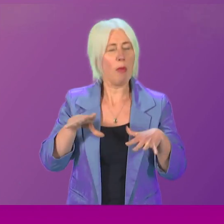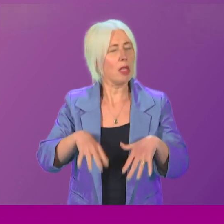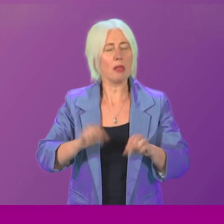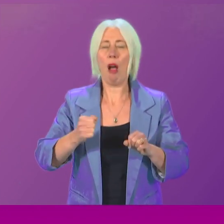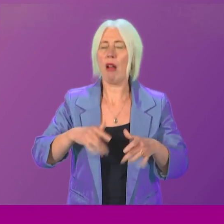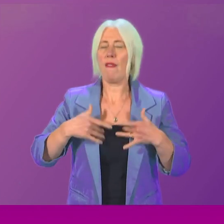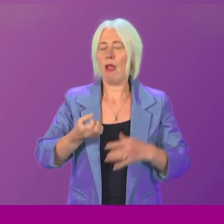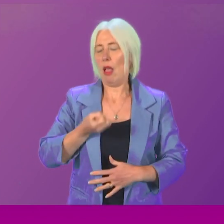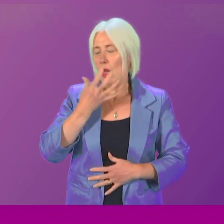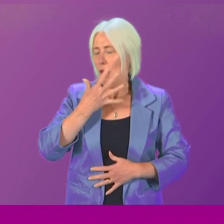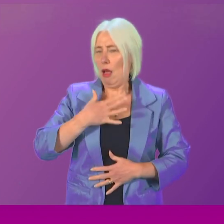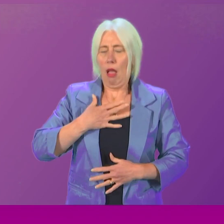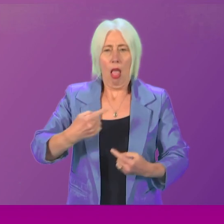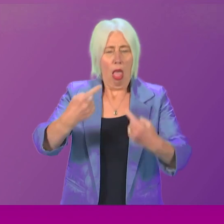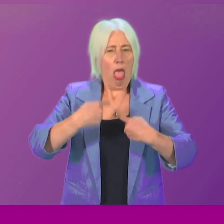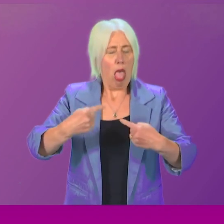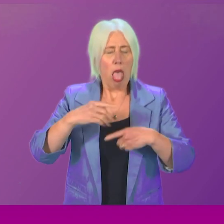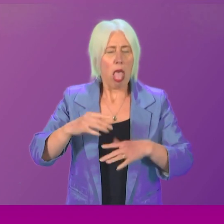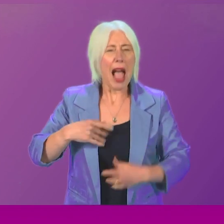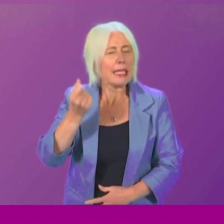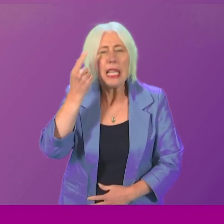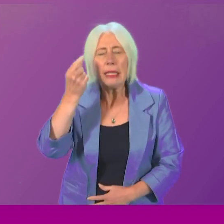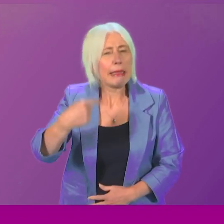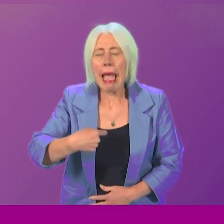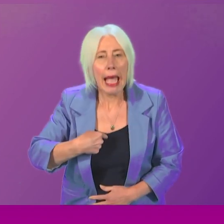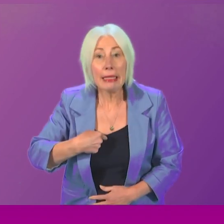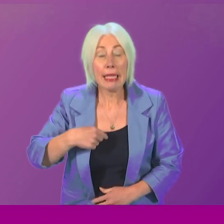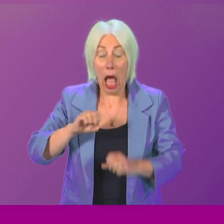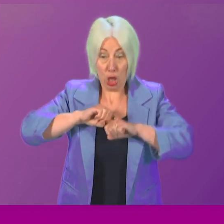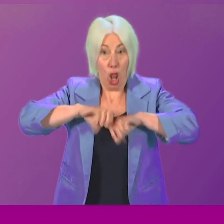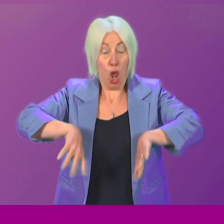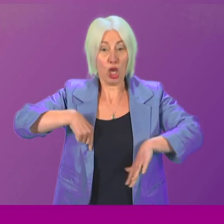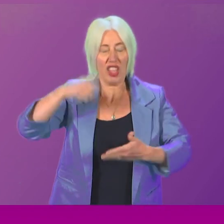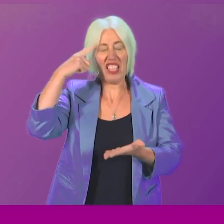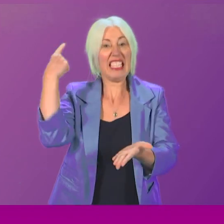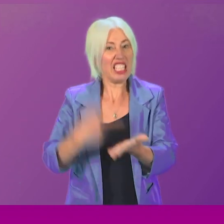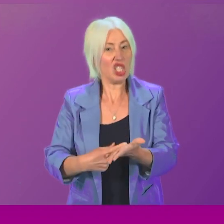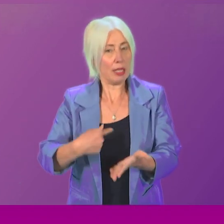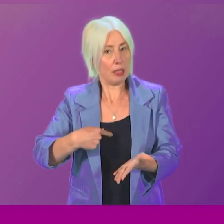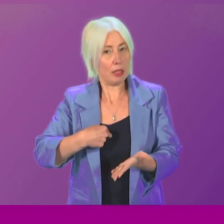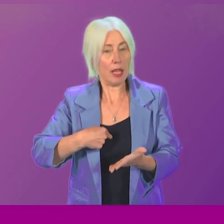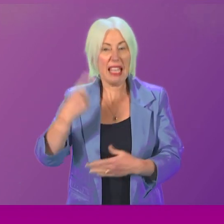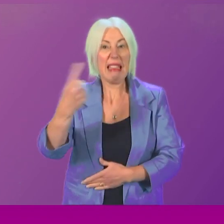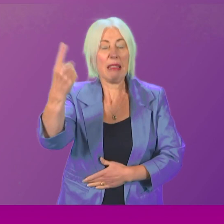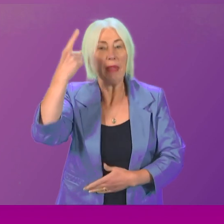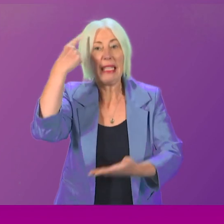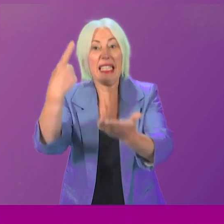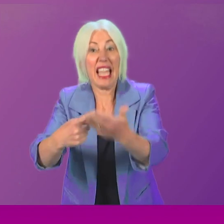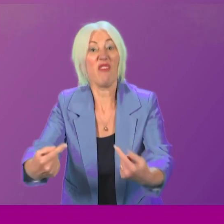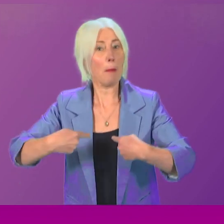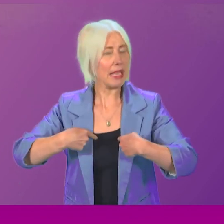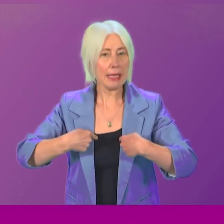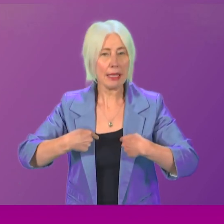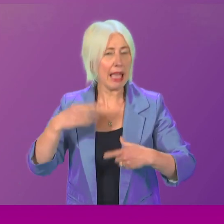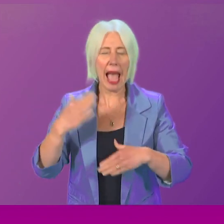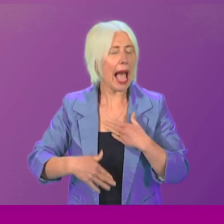I didn't understand at that time that I had lost the decision, that the decision had been made for me. I didn't understand